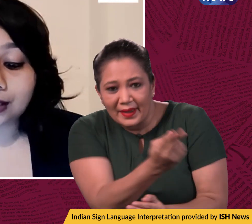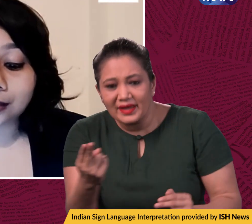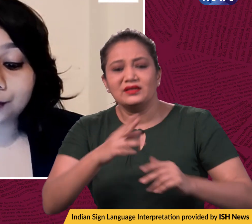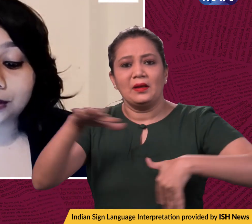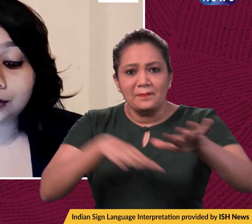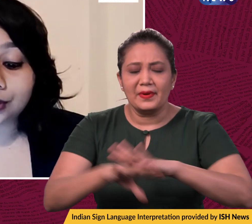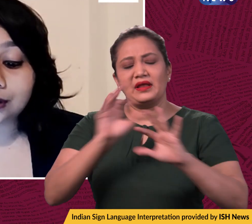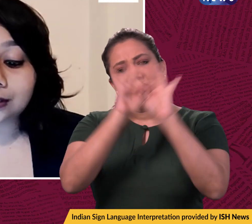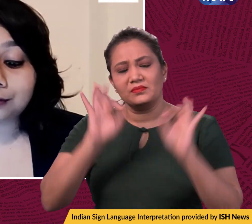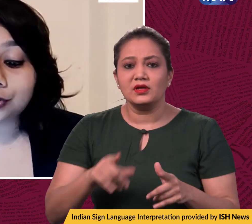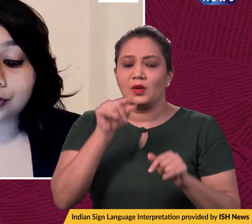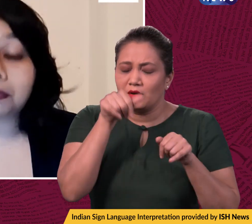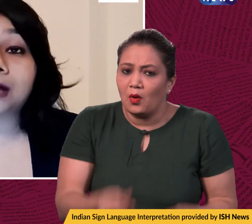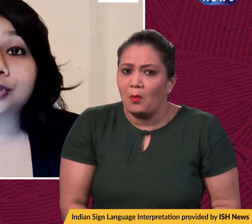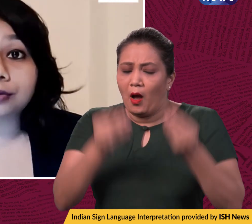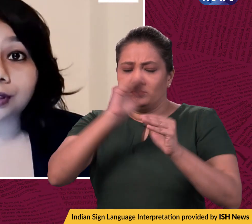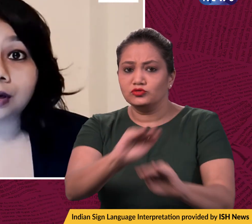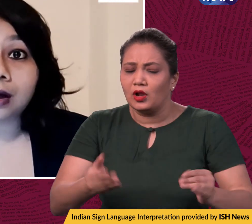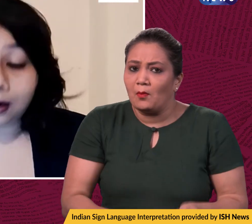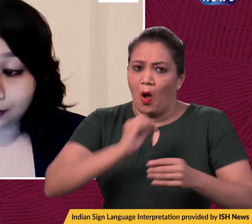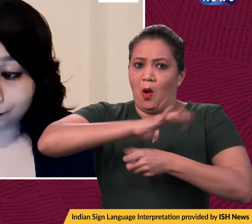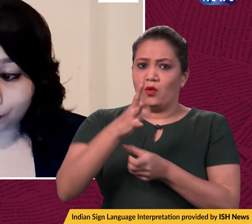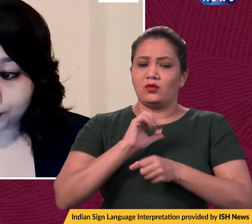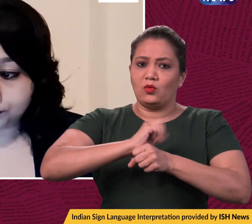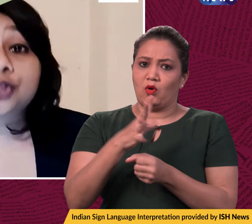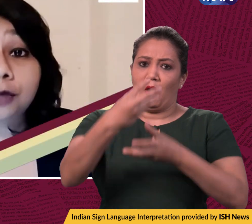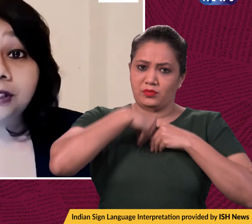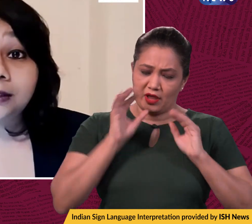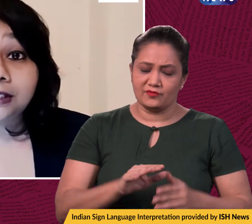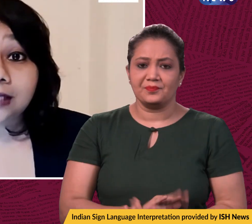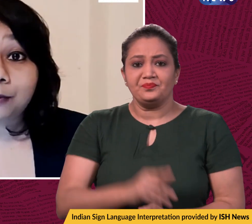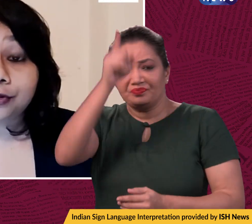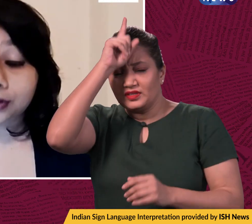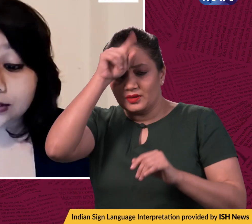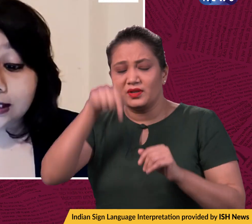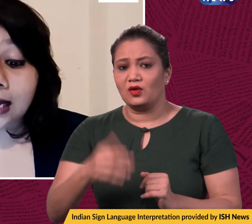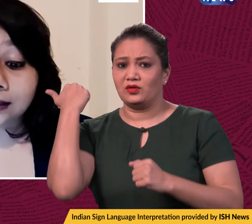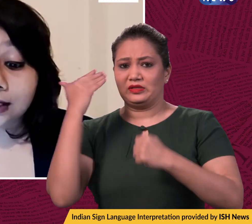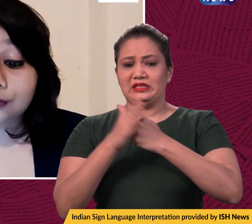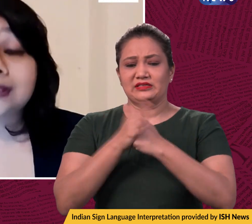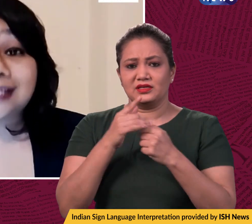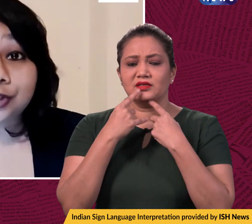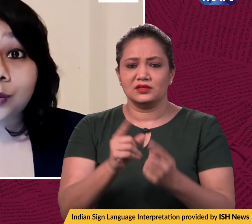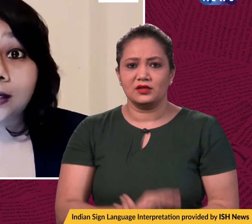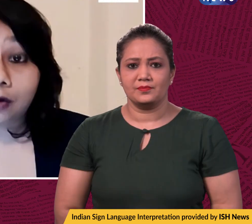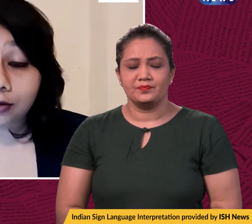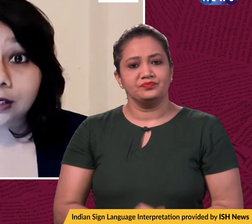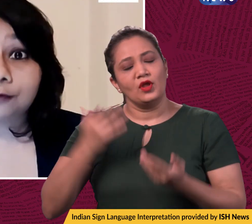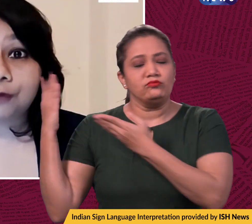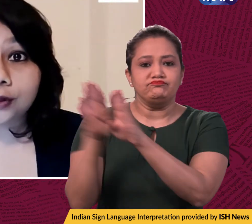there has been increased admissions among children under four. Germany in the meantime on Thursday has announced a nationwide lockdown for